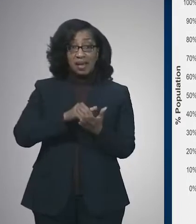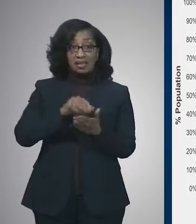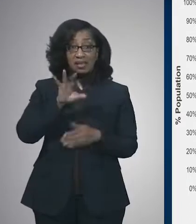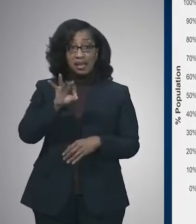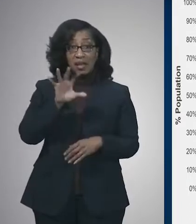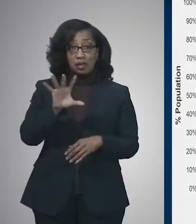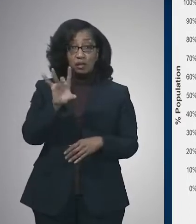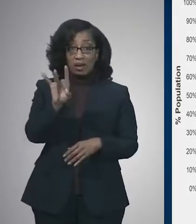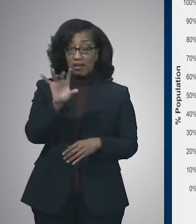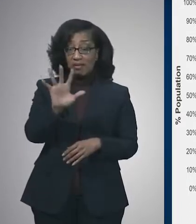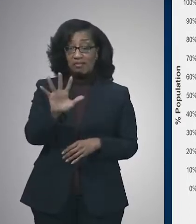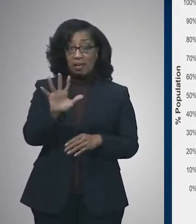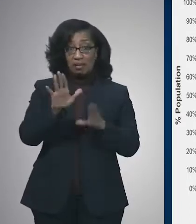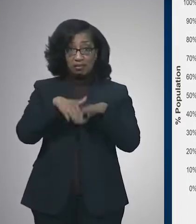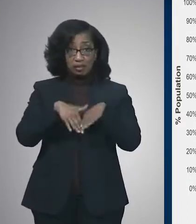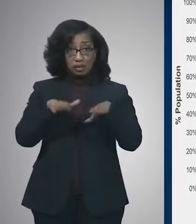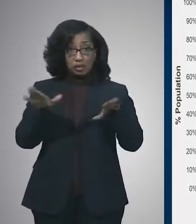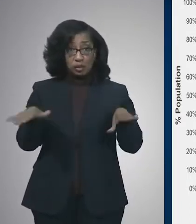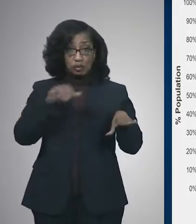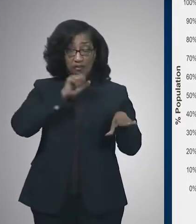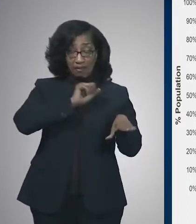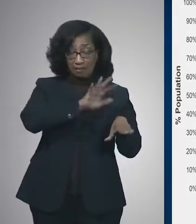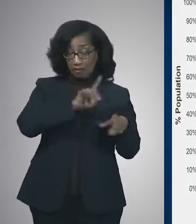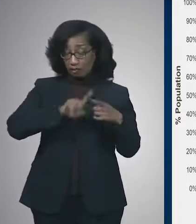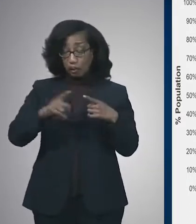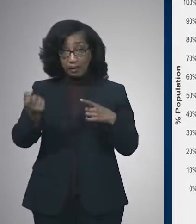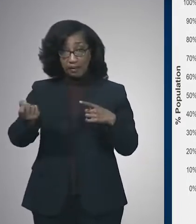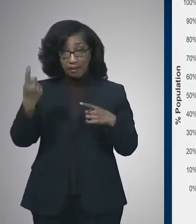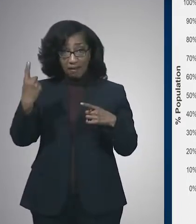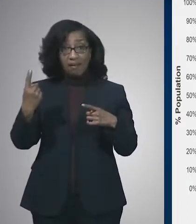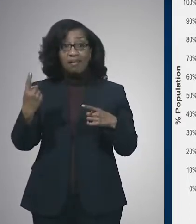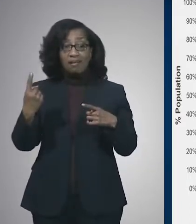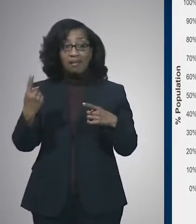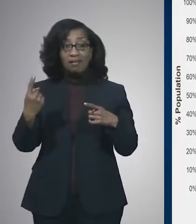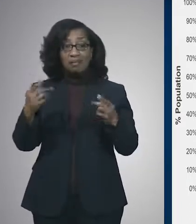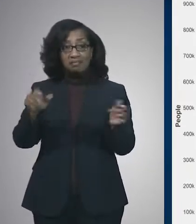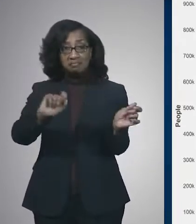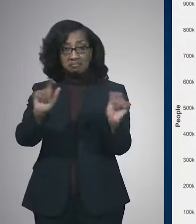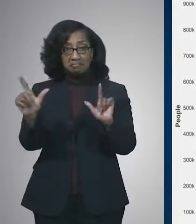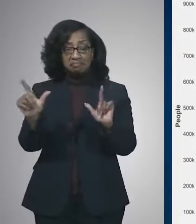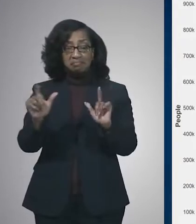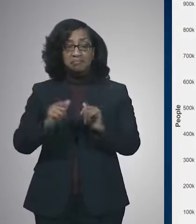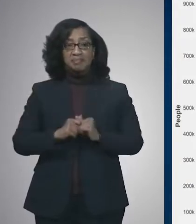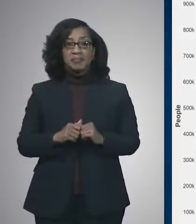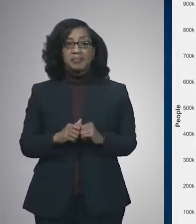985 of our 5 to 11 year olds in the county. Next slide.